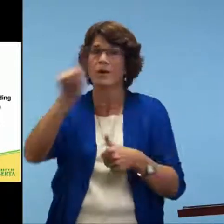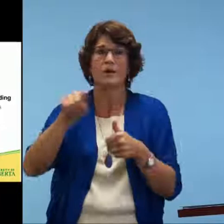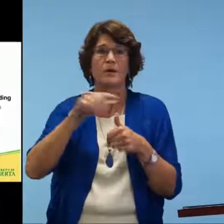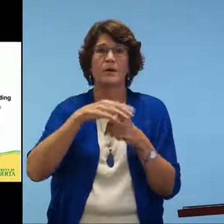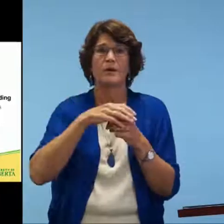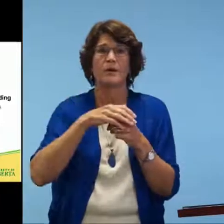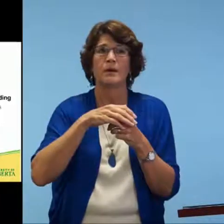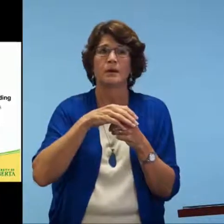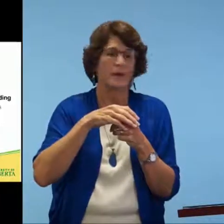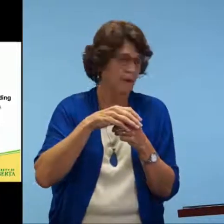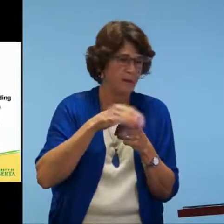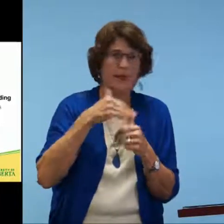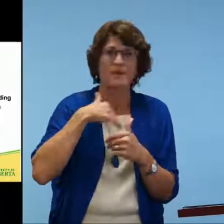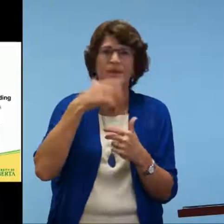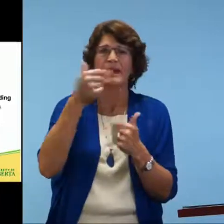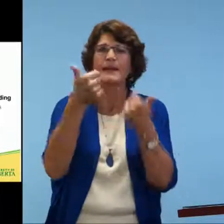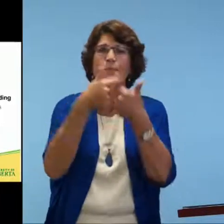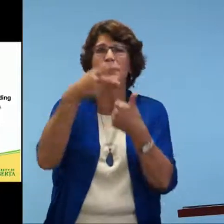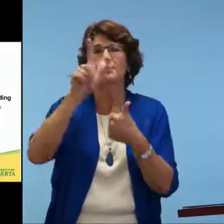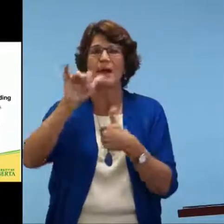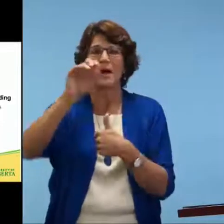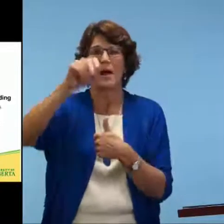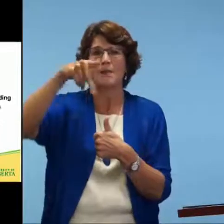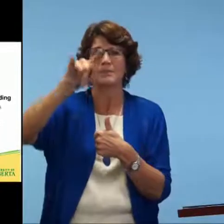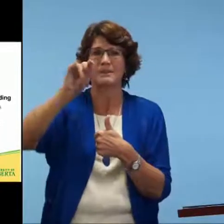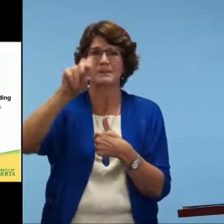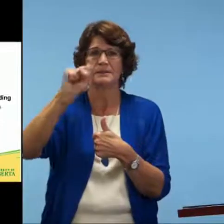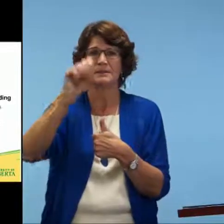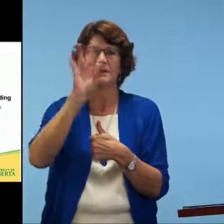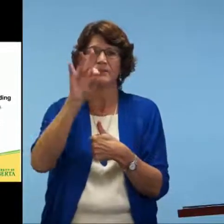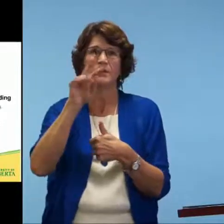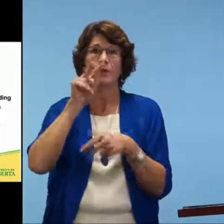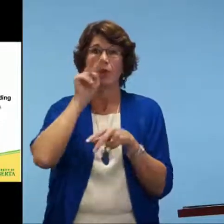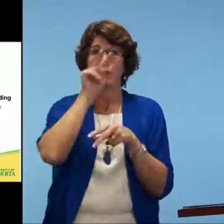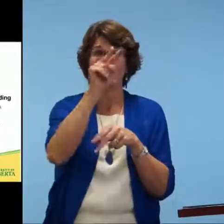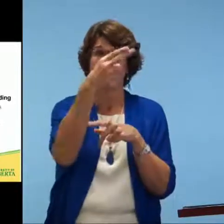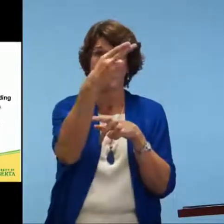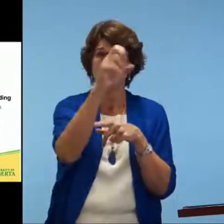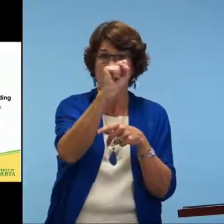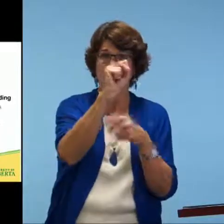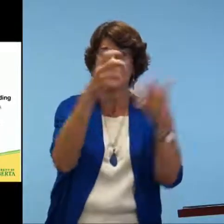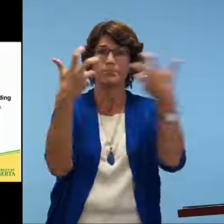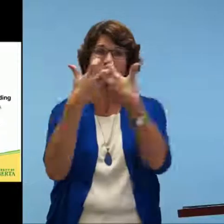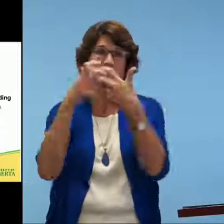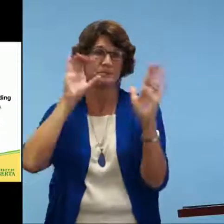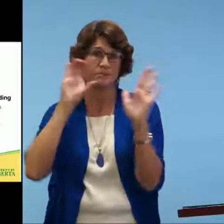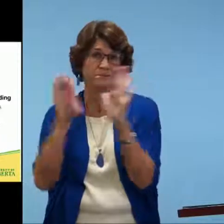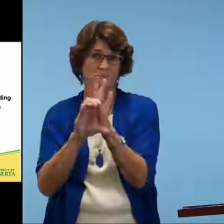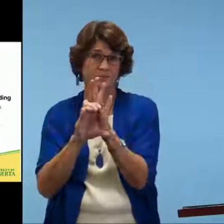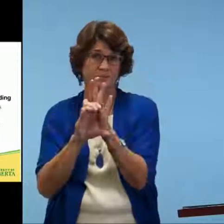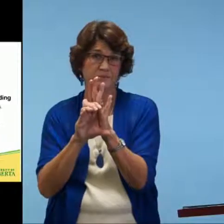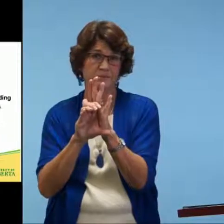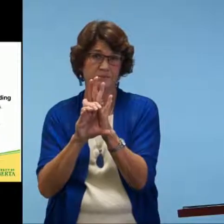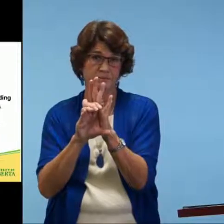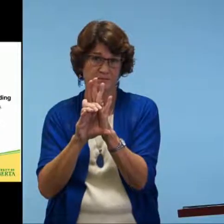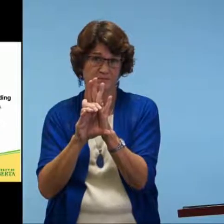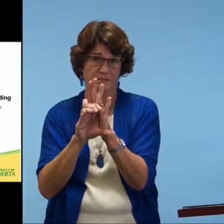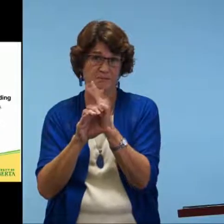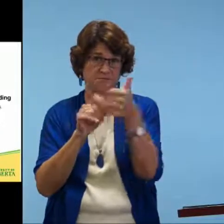I'll show you some of the apps that we've developed. And the options, the gameplay options that are now ready. So you look at the